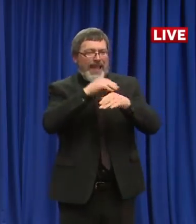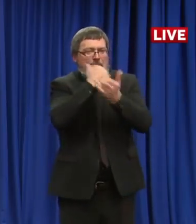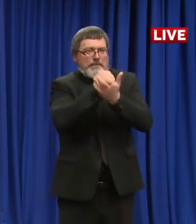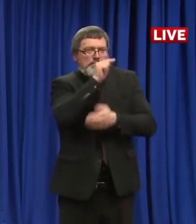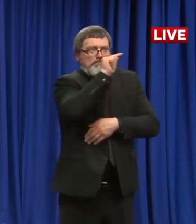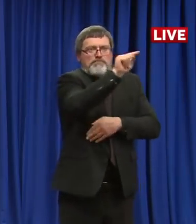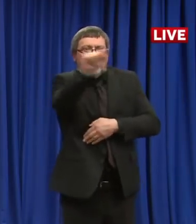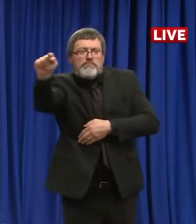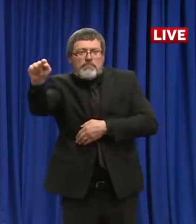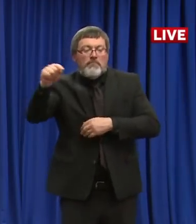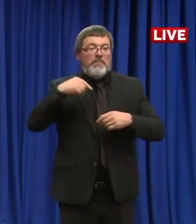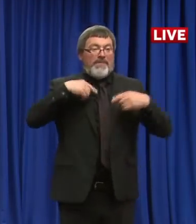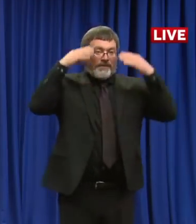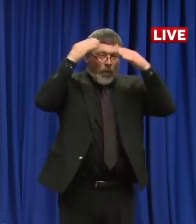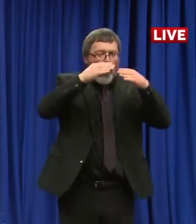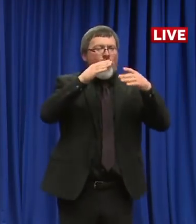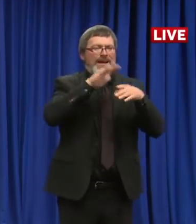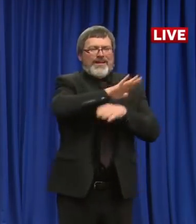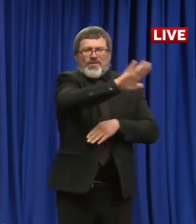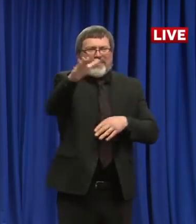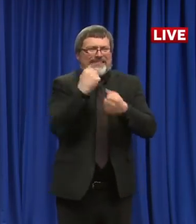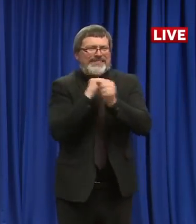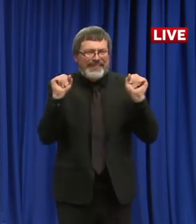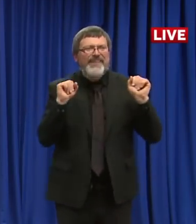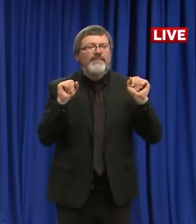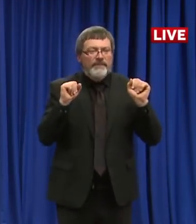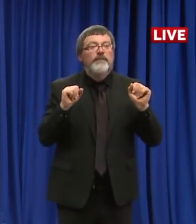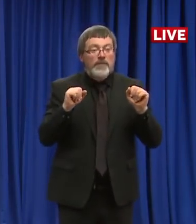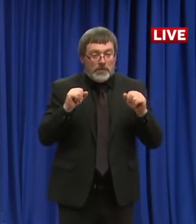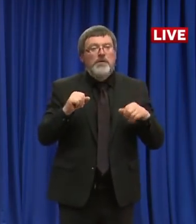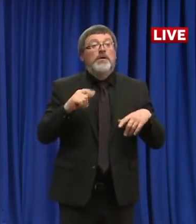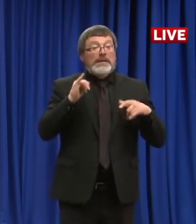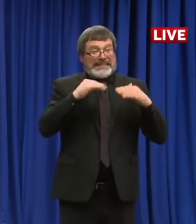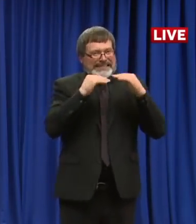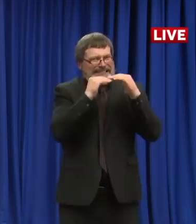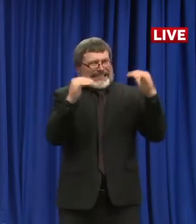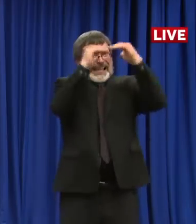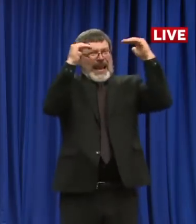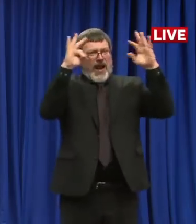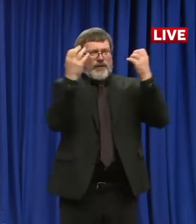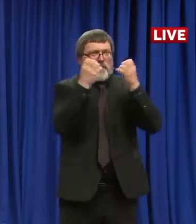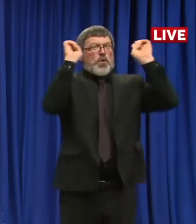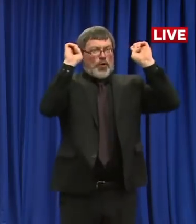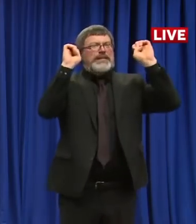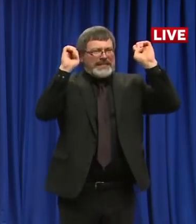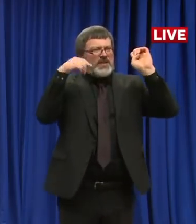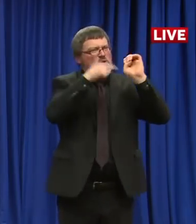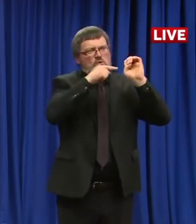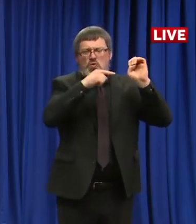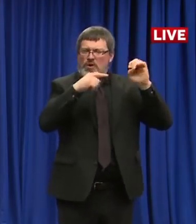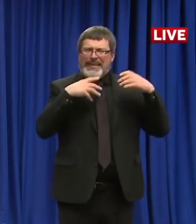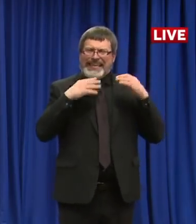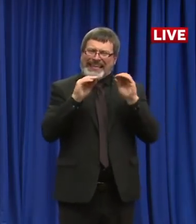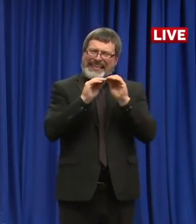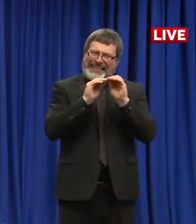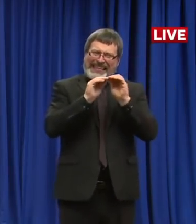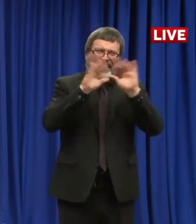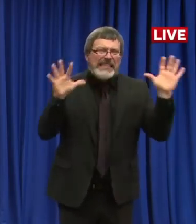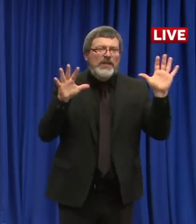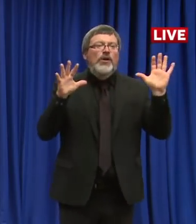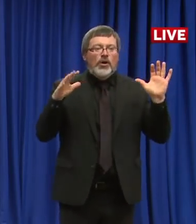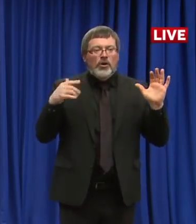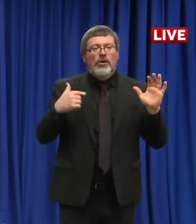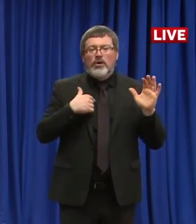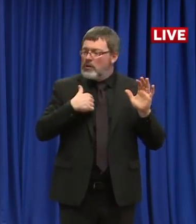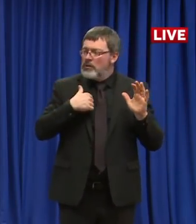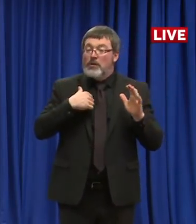responsibility of the state's emergency order with openness, with transparency. We're out here every day. We're explaining exactly what we're doing. Nothing is done